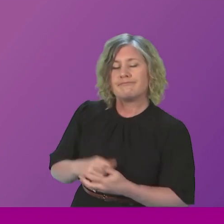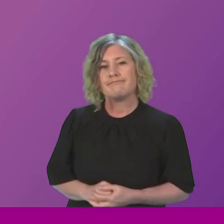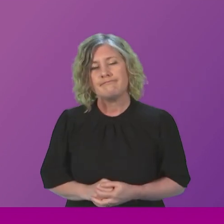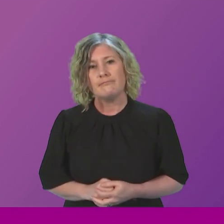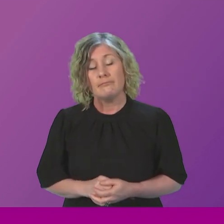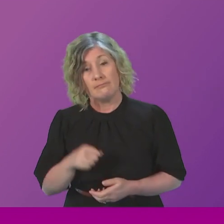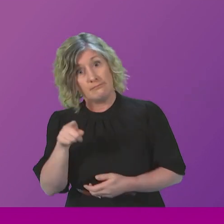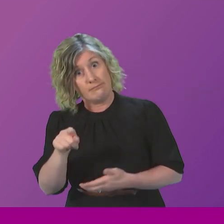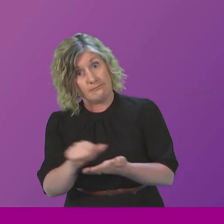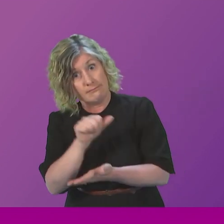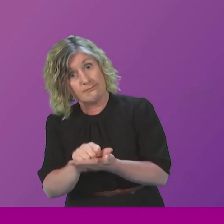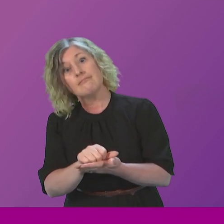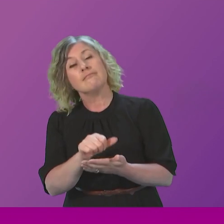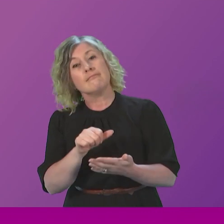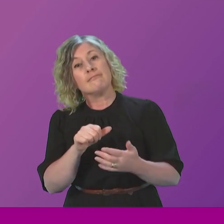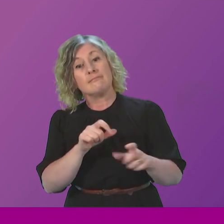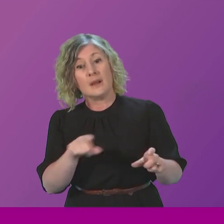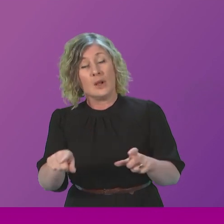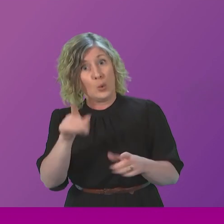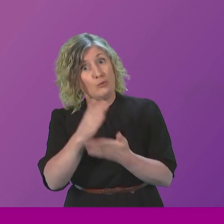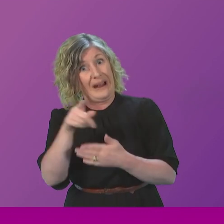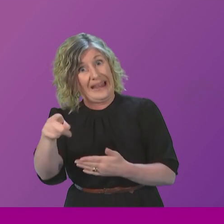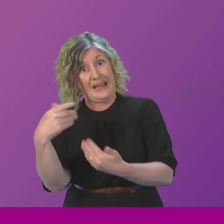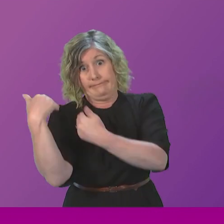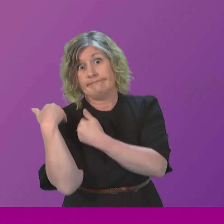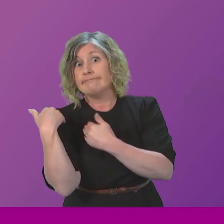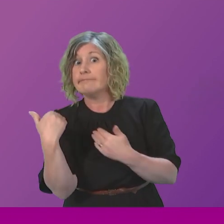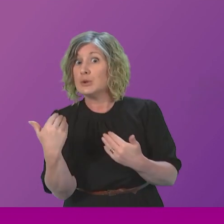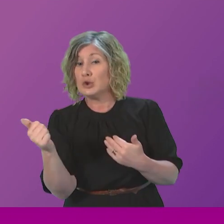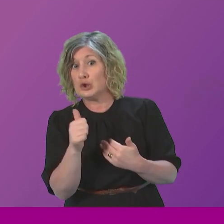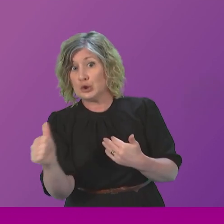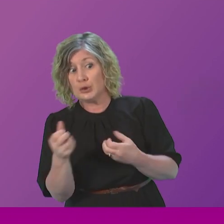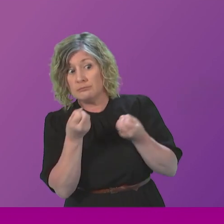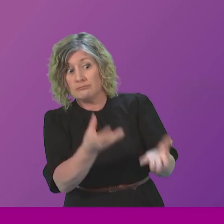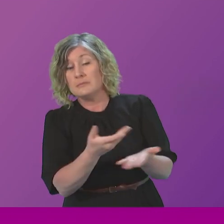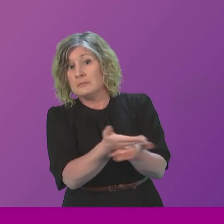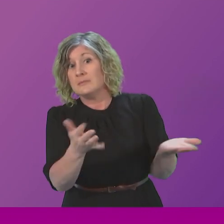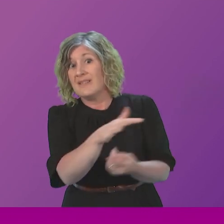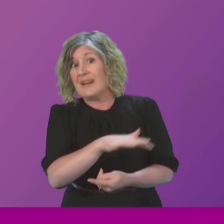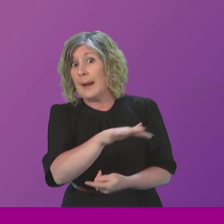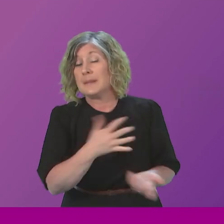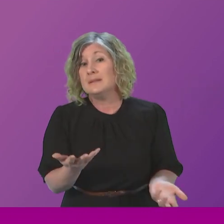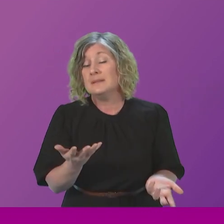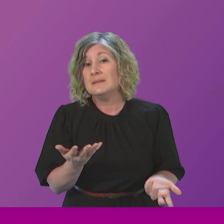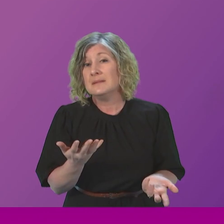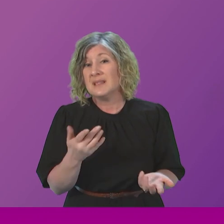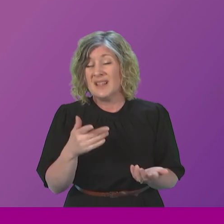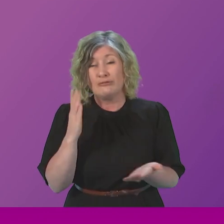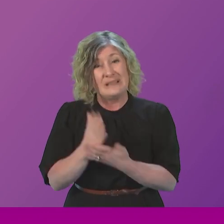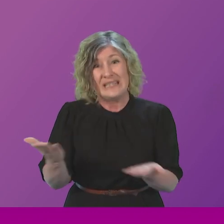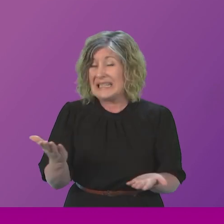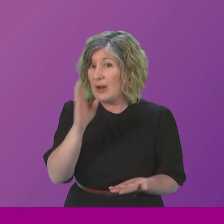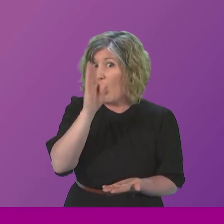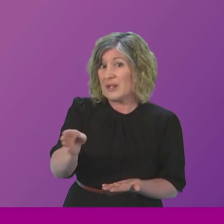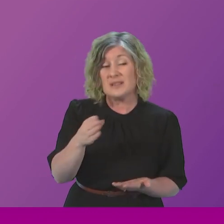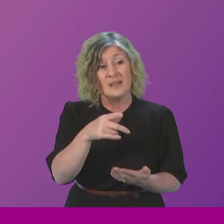empowered those people that have failed these families. And frankly, and frankly, staff at the hospital, patients that have been